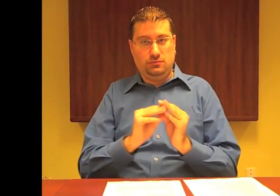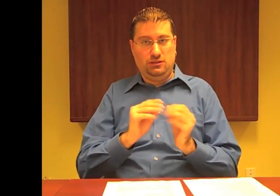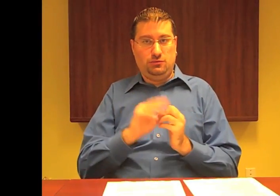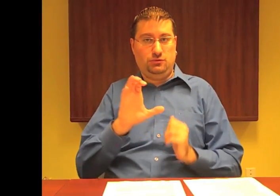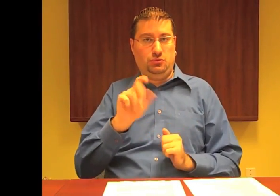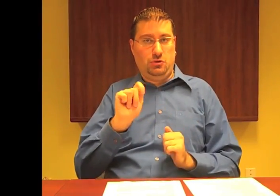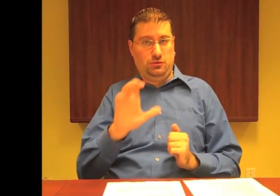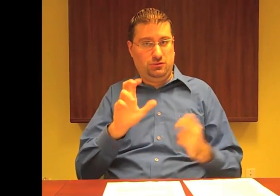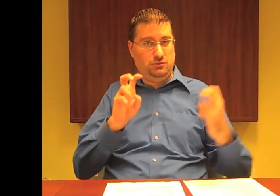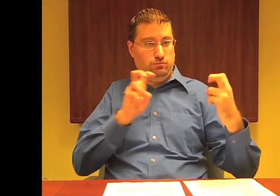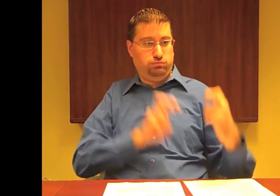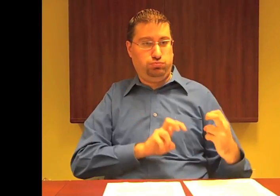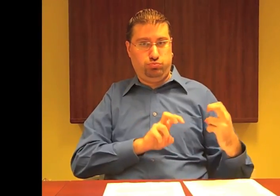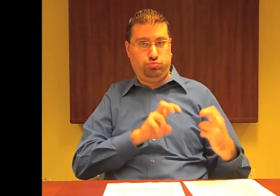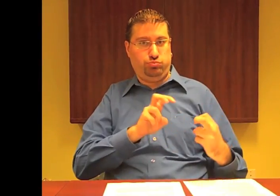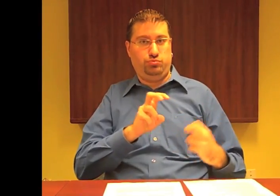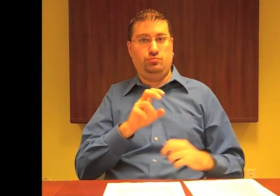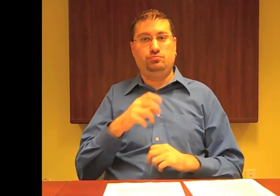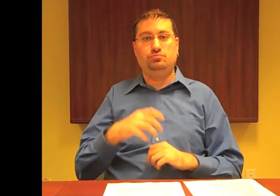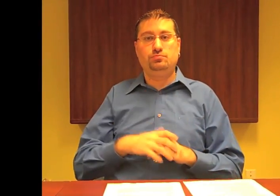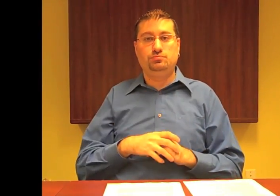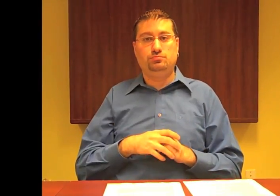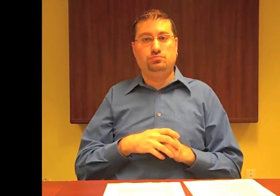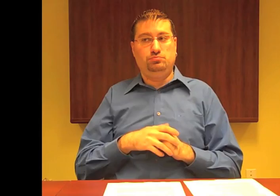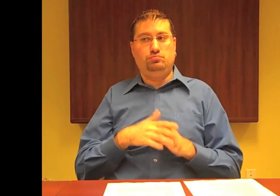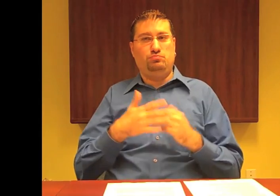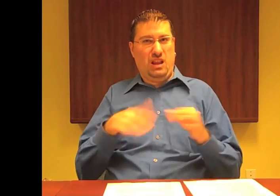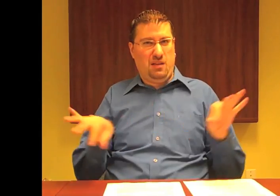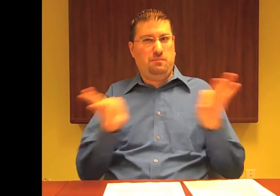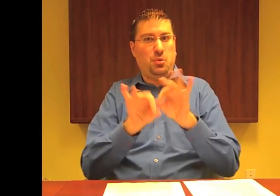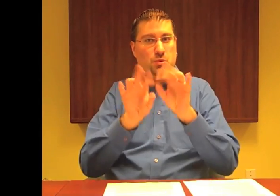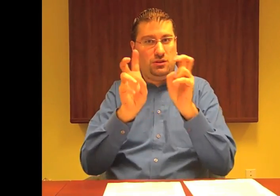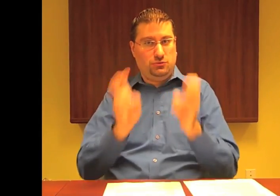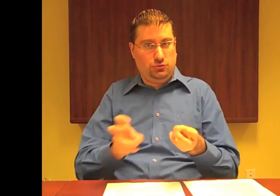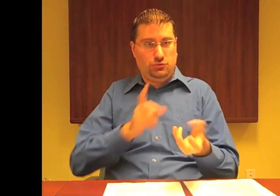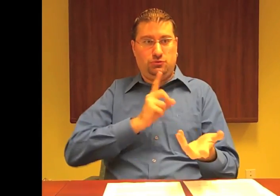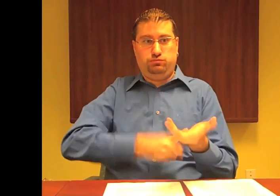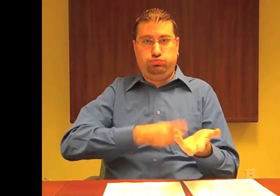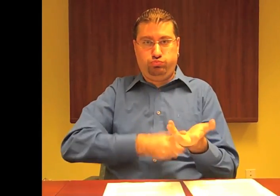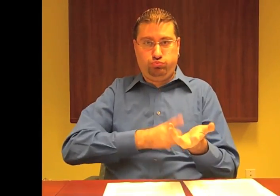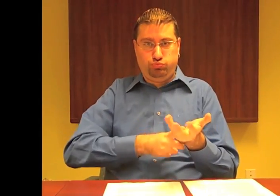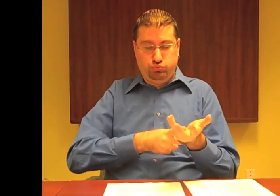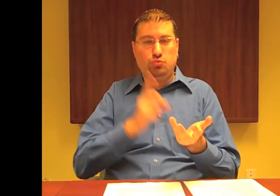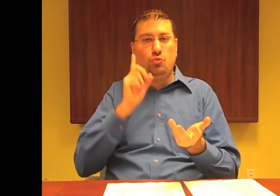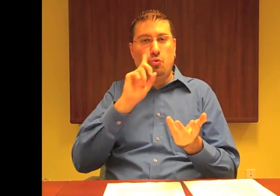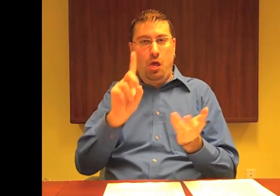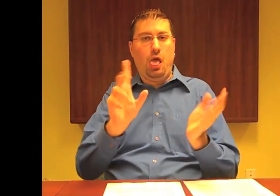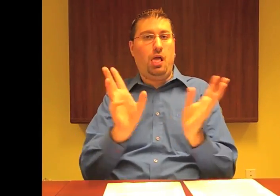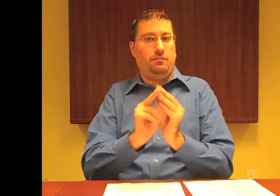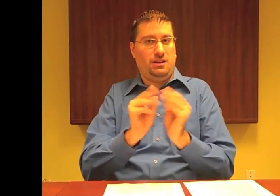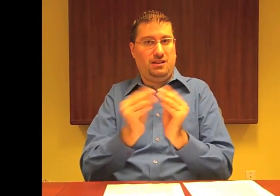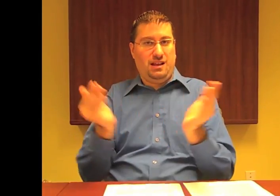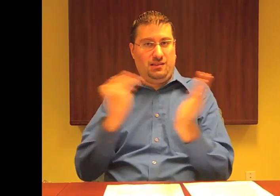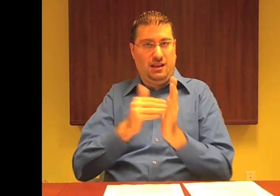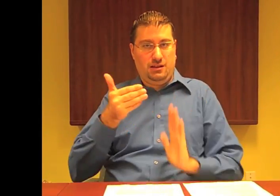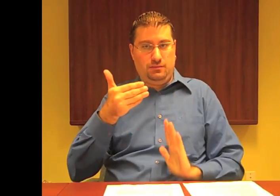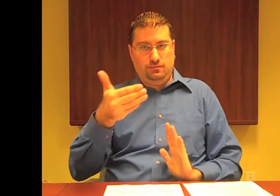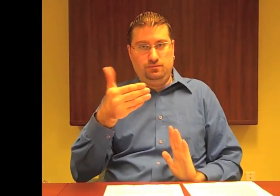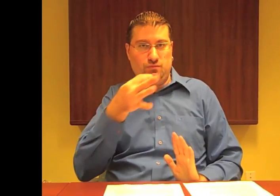We had a good, productive meeting with CRTC staff, and we look forward to a follow-up meeting with them